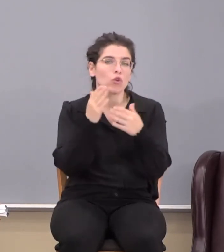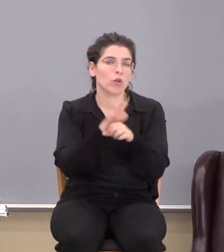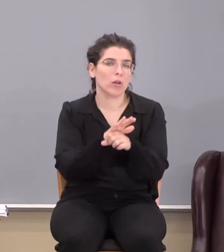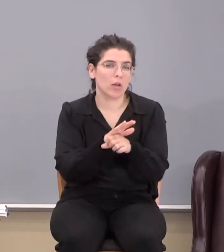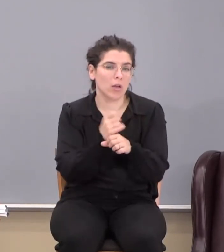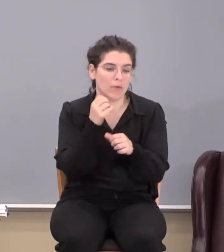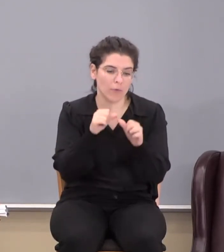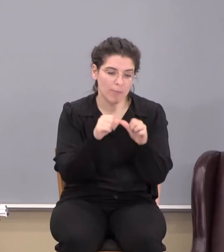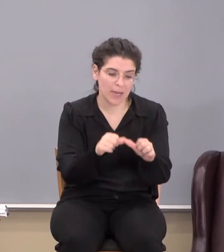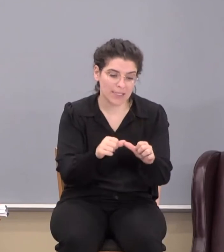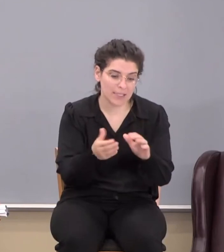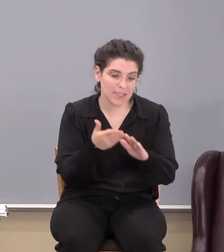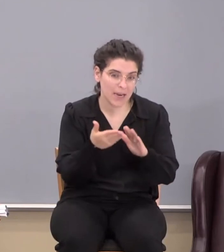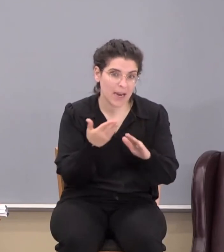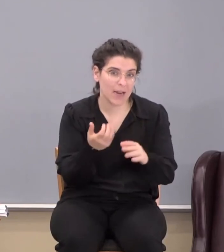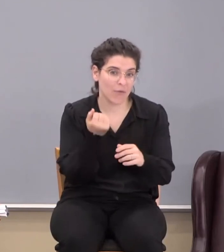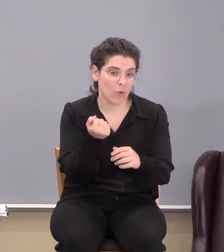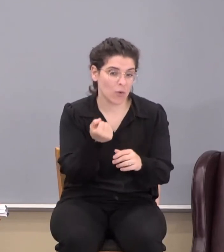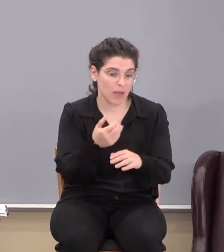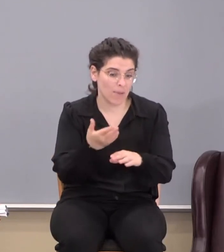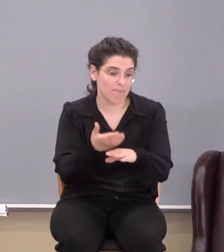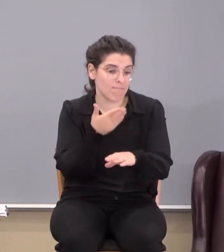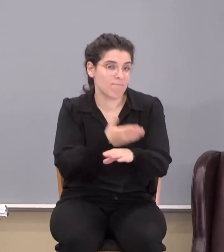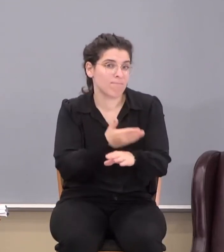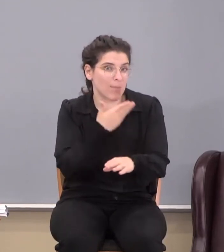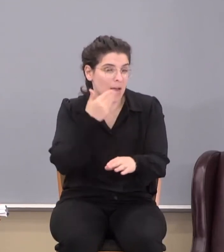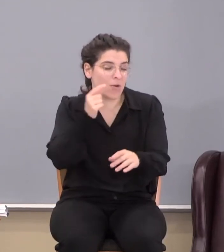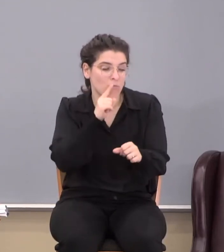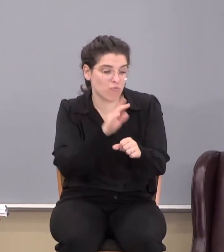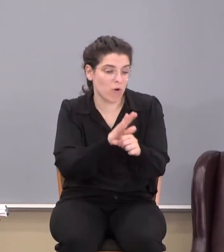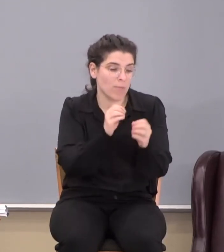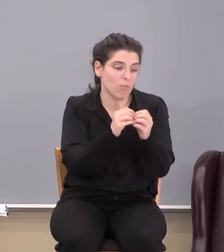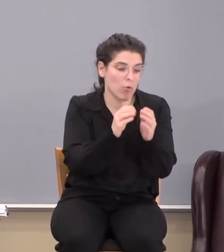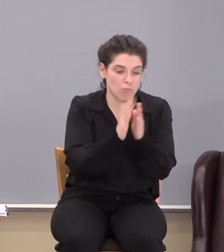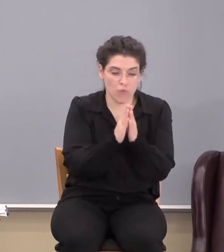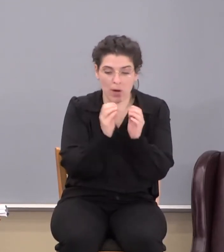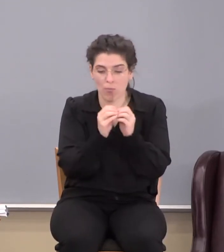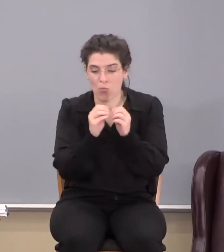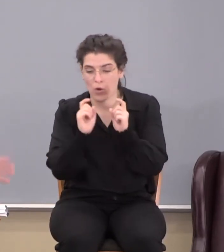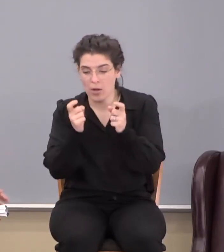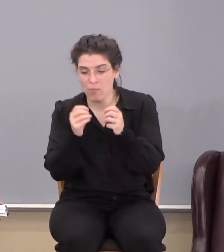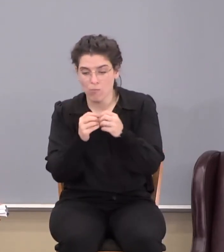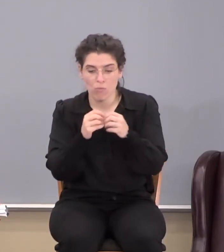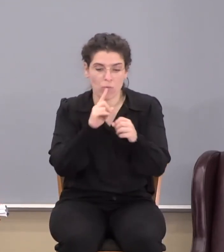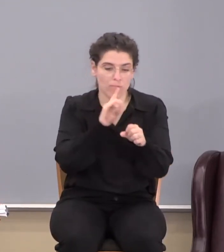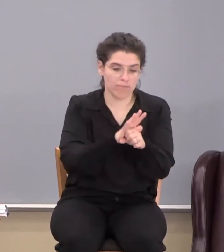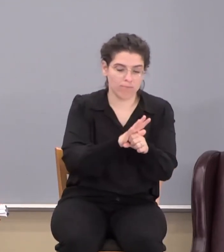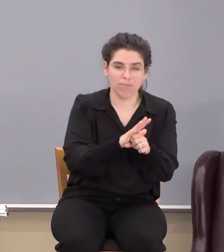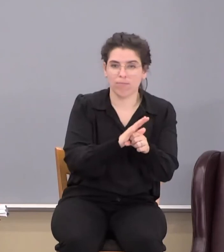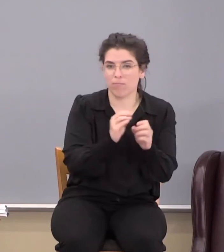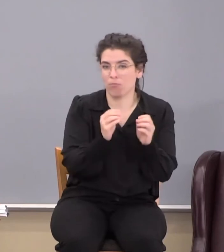If you maintain, if you hold on, if you do better, if you promise more, you pray more, you give more, you dedicated more.